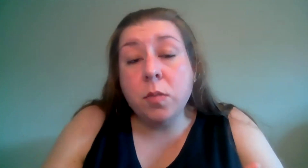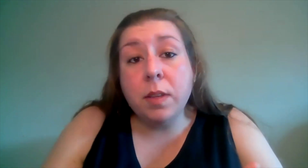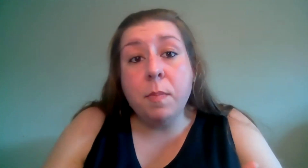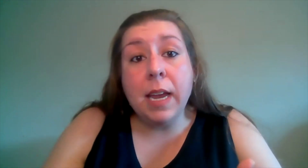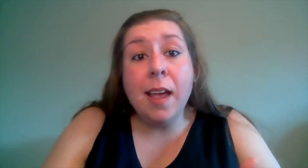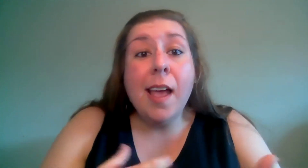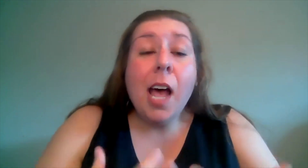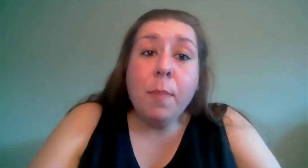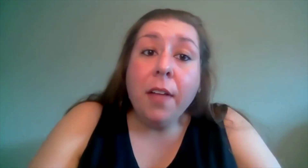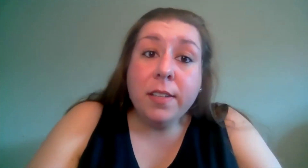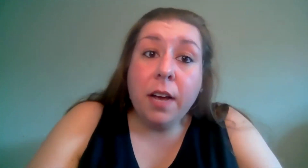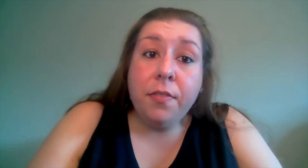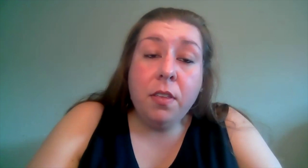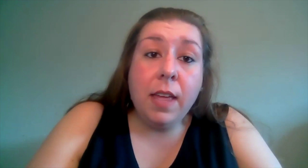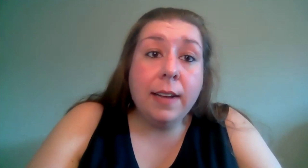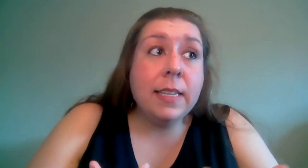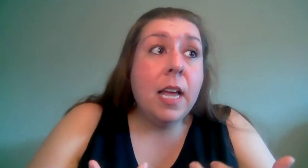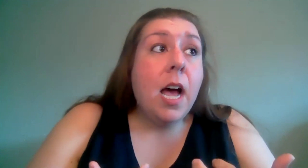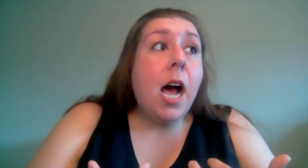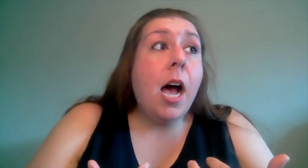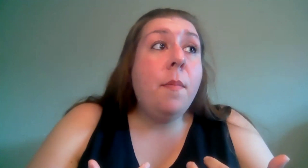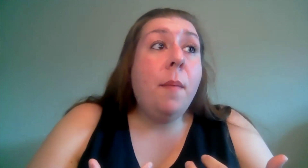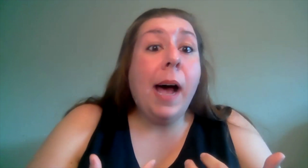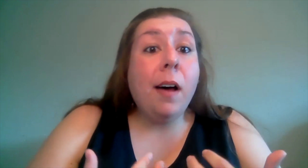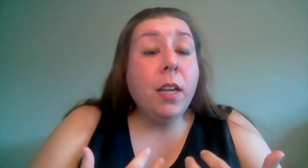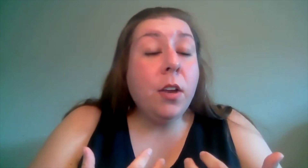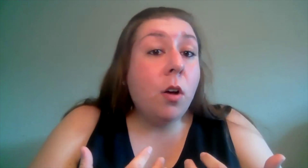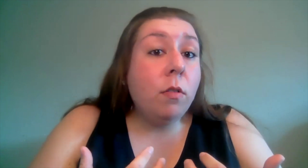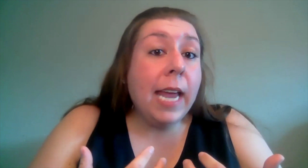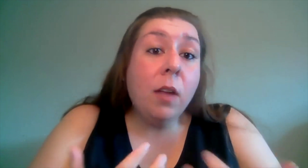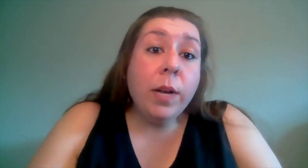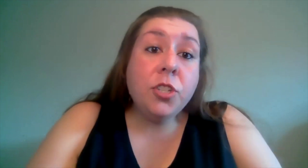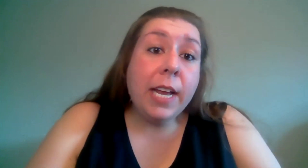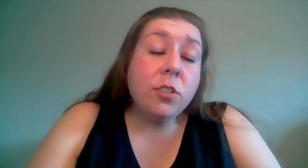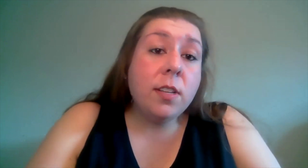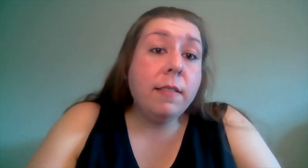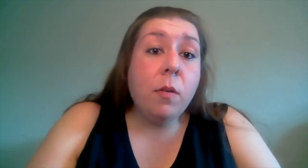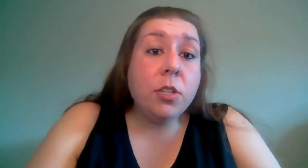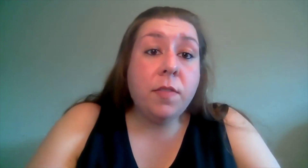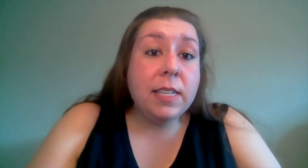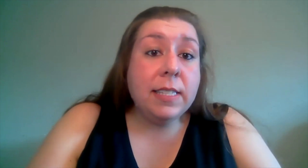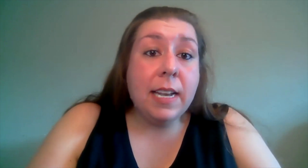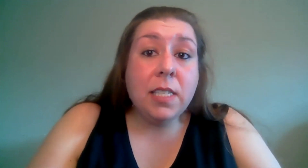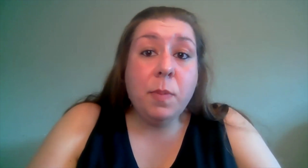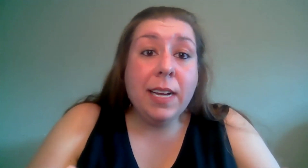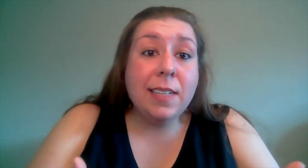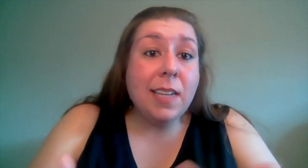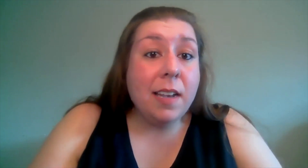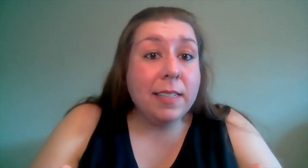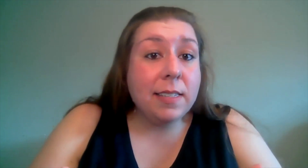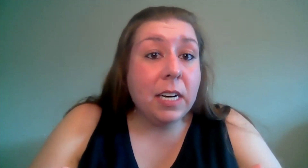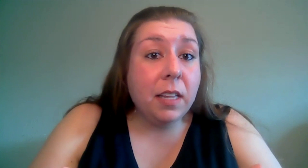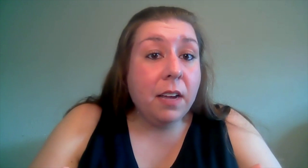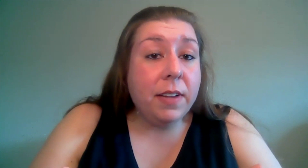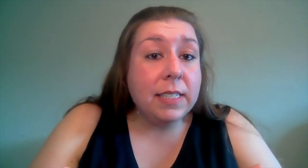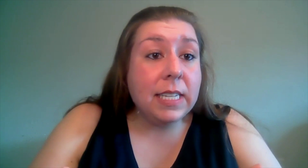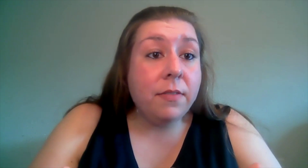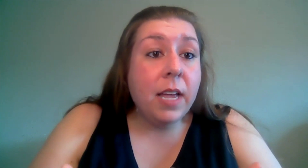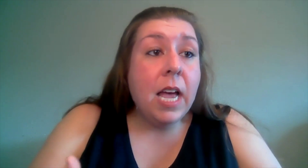with me about the tougher things um about you know can we change the language of this sentence because it's unnecessarily offensive um